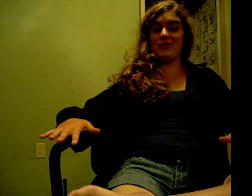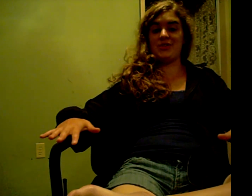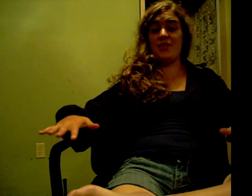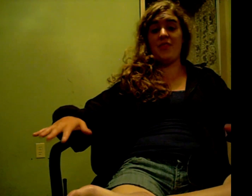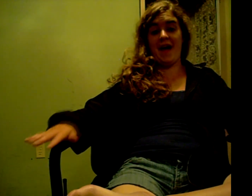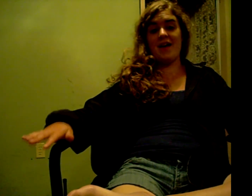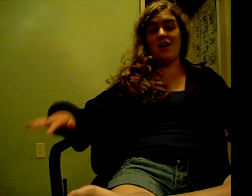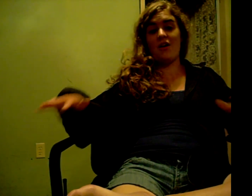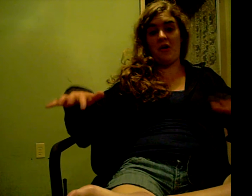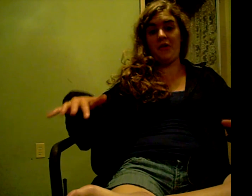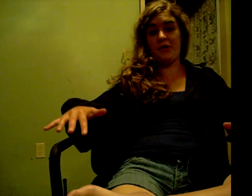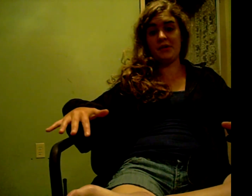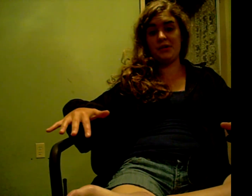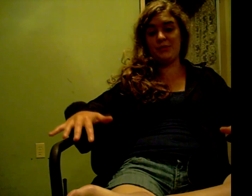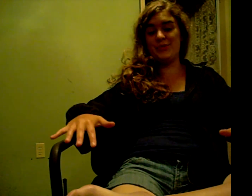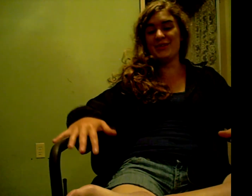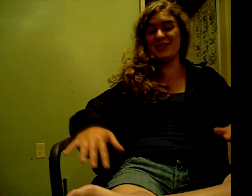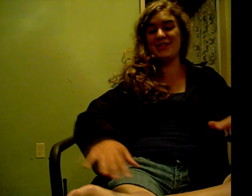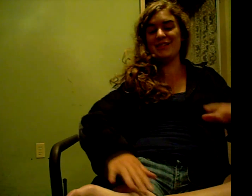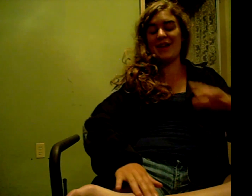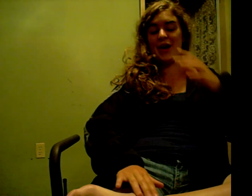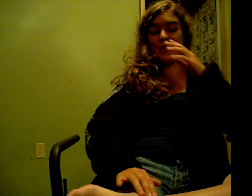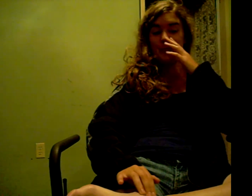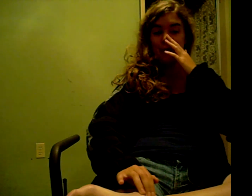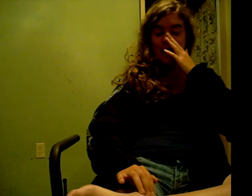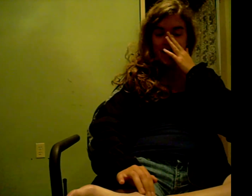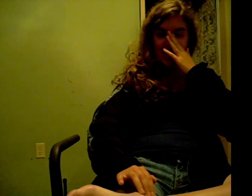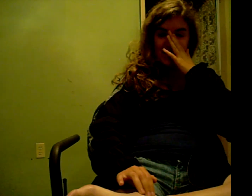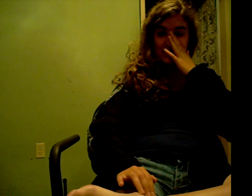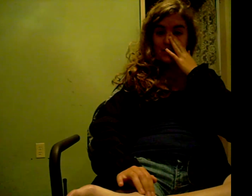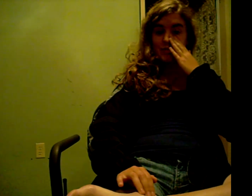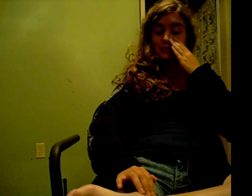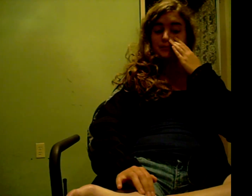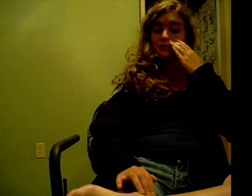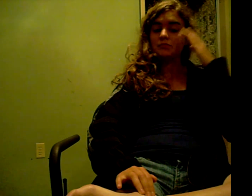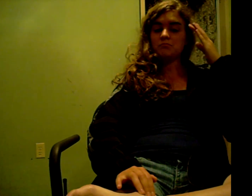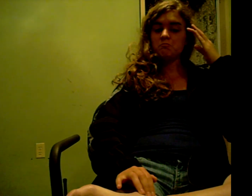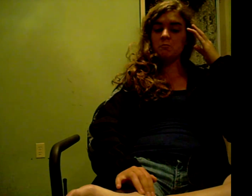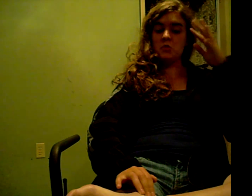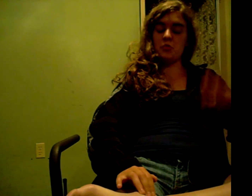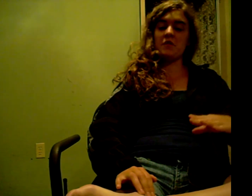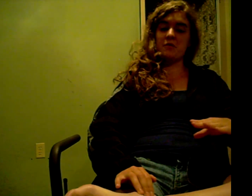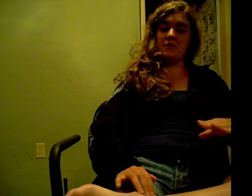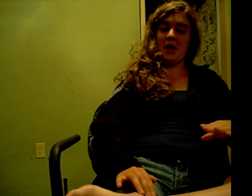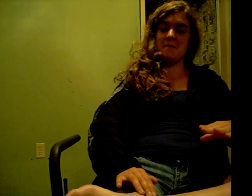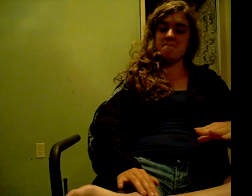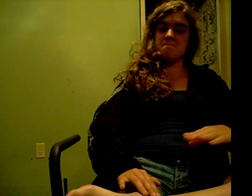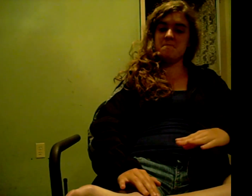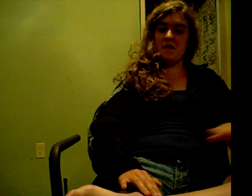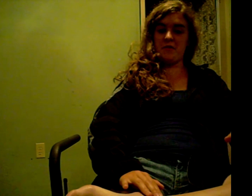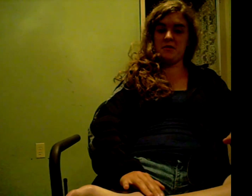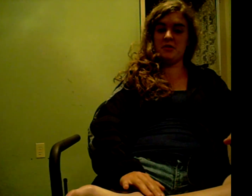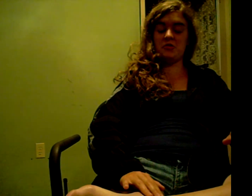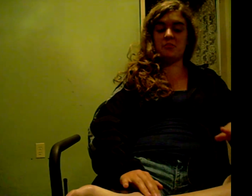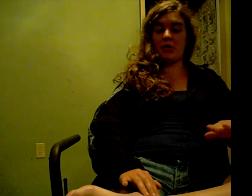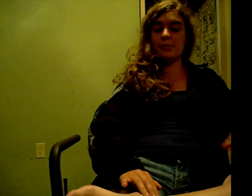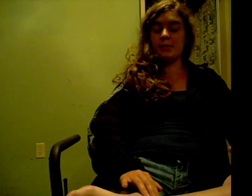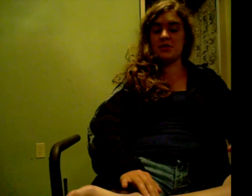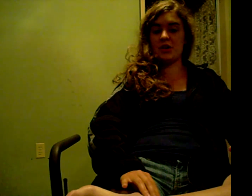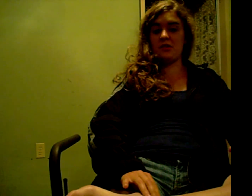than that hot dog. It was terrible. Terrible. So, don't ever do that. Ever. It's probably not a good